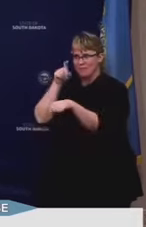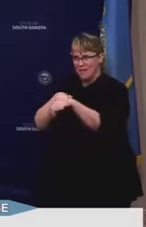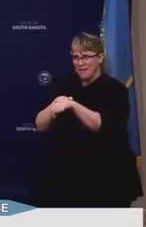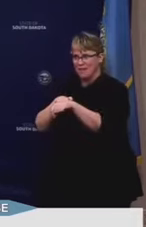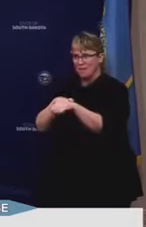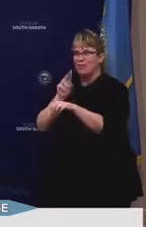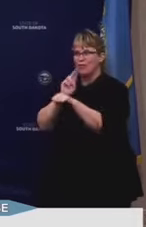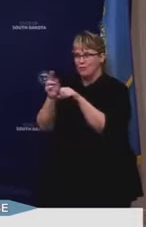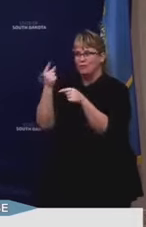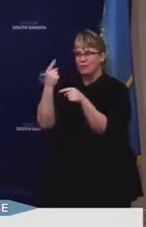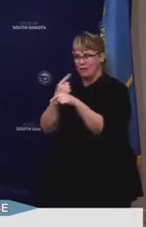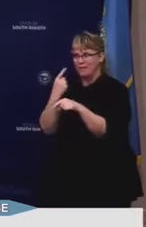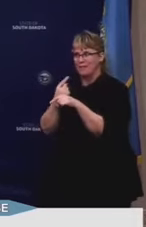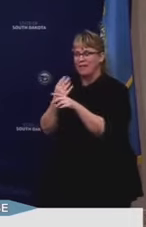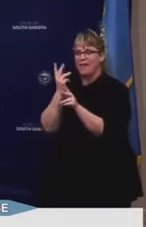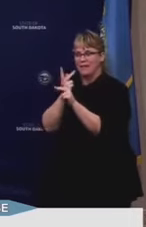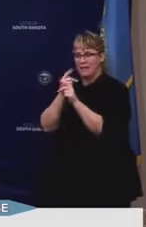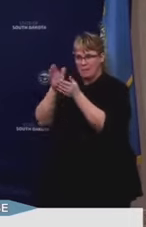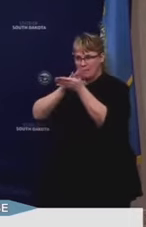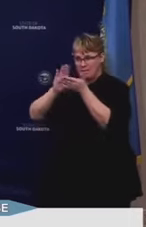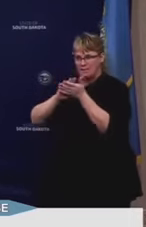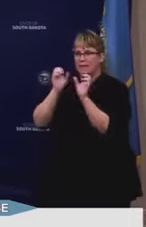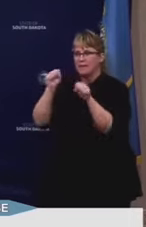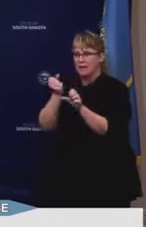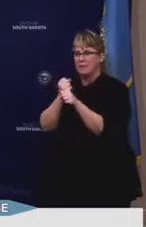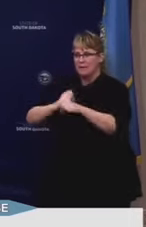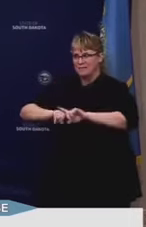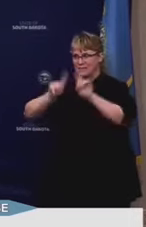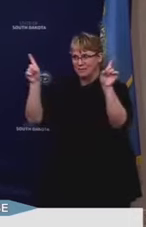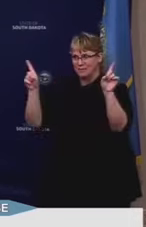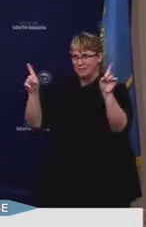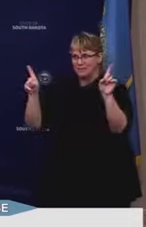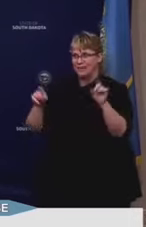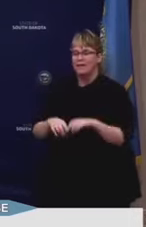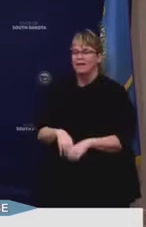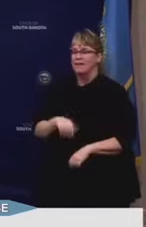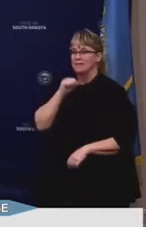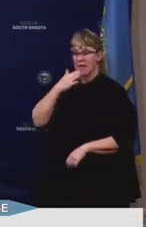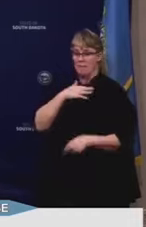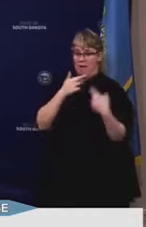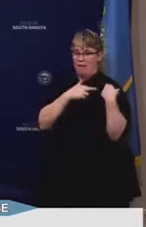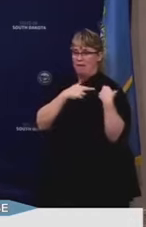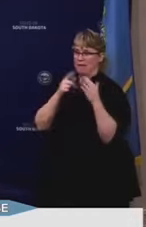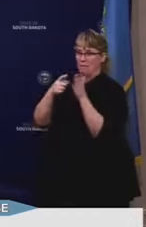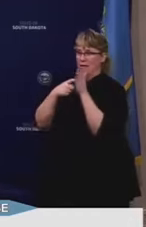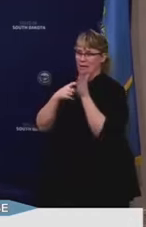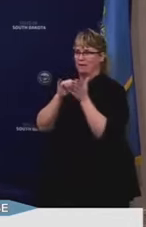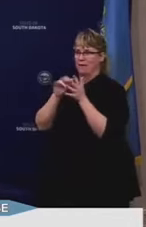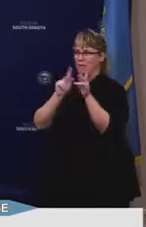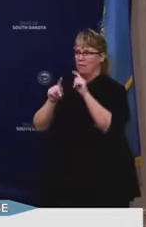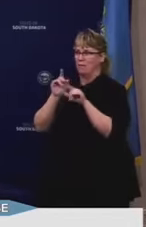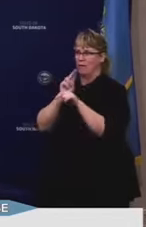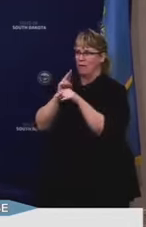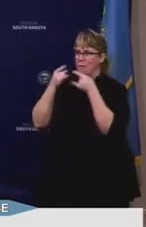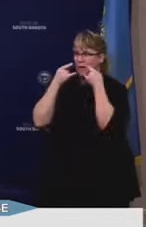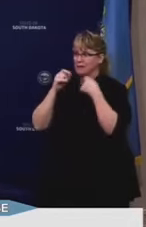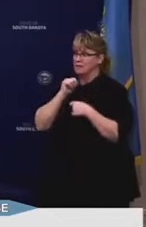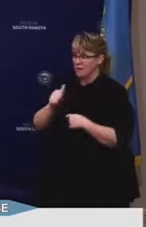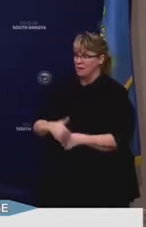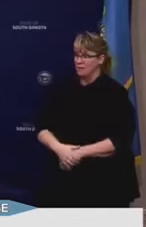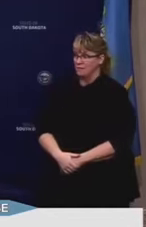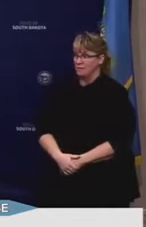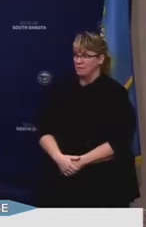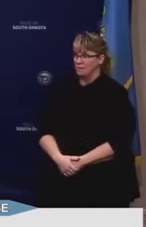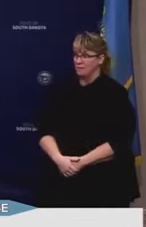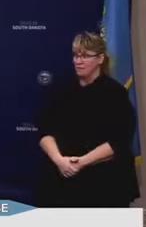utilized correctly and kept sanitary can make a difference. But I also don't believe it's my role to mandate that people wear a mask. I've left